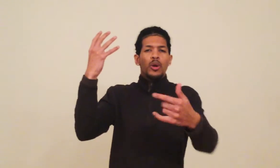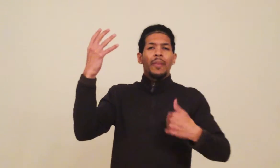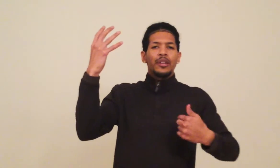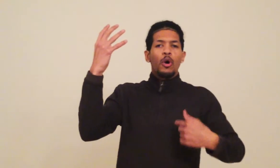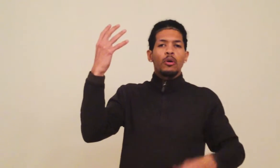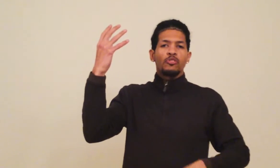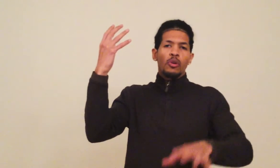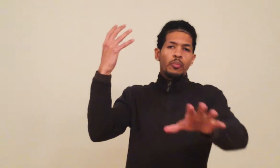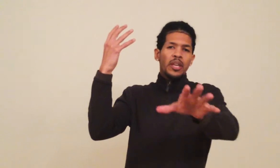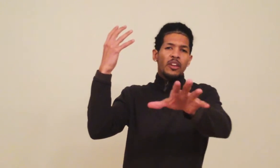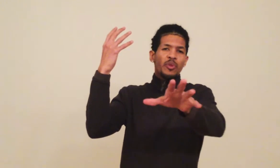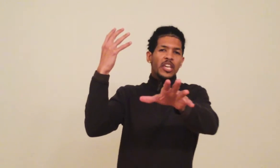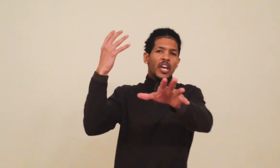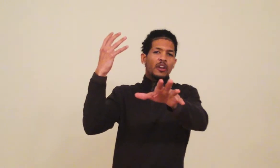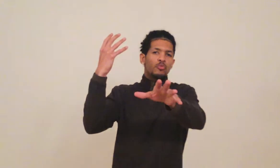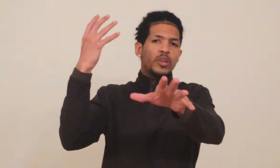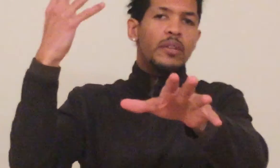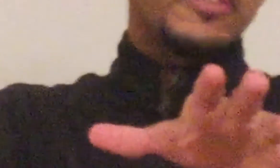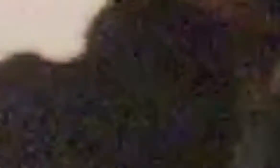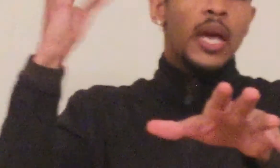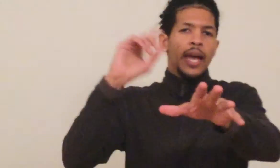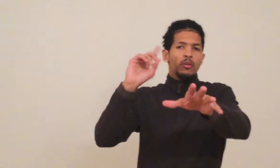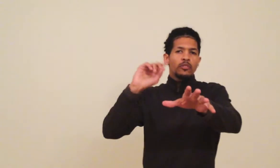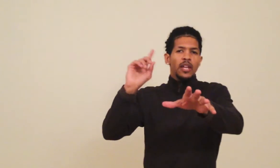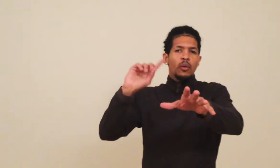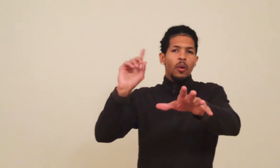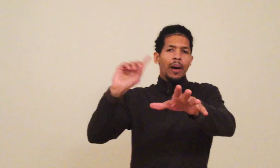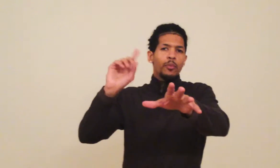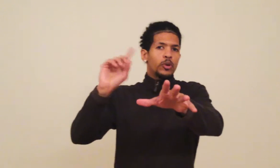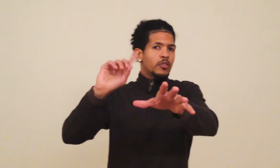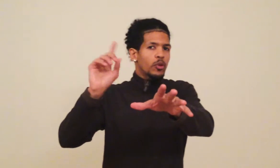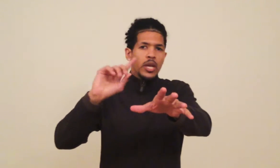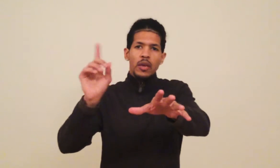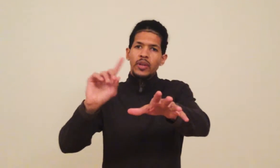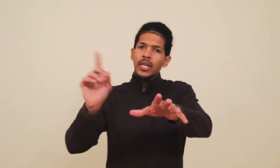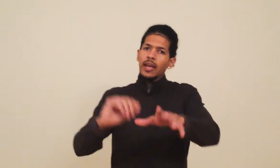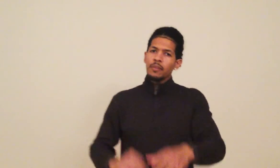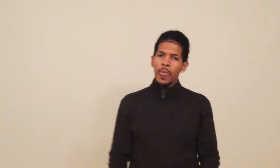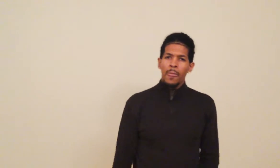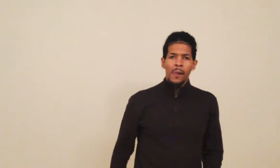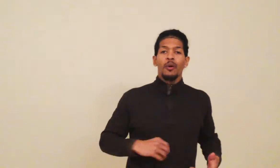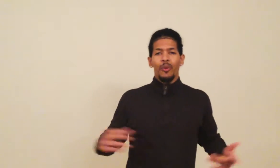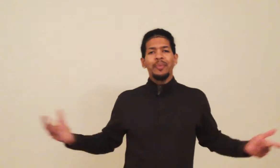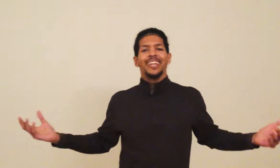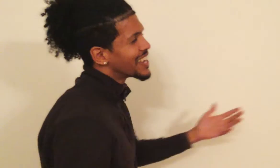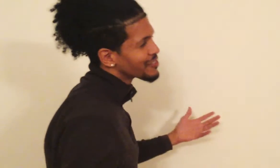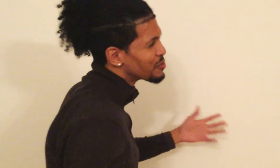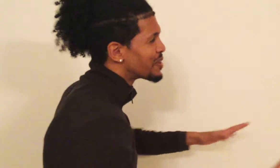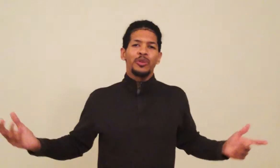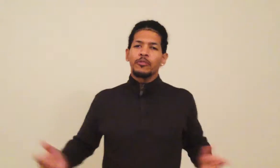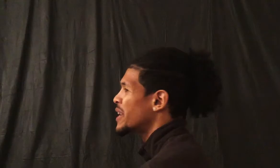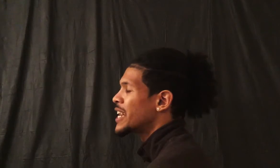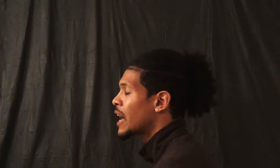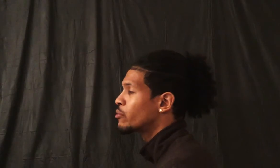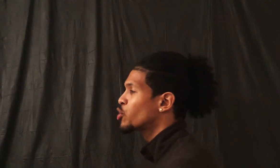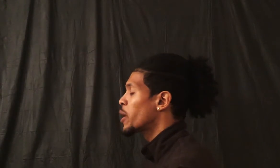one of my dogs, you gon' meet in Greek, Keanu Reeves Ain't no tellin' where my mood is on a given day One minute, yeah, it's cool, next minute, nah, I'm straight